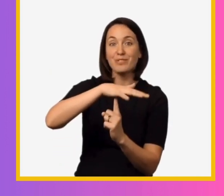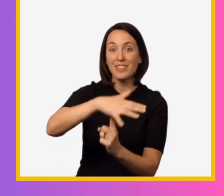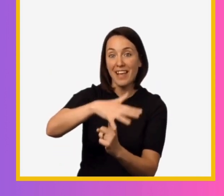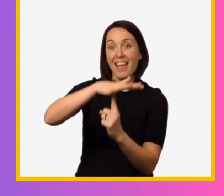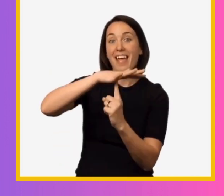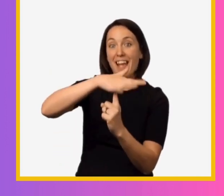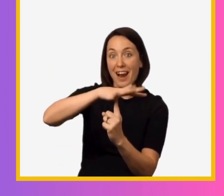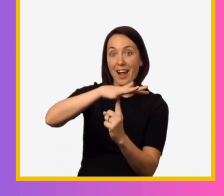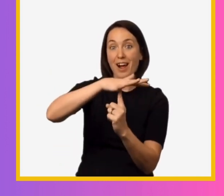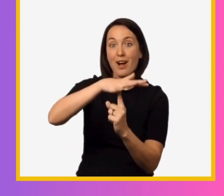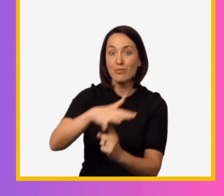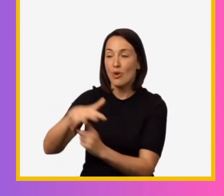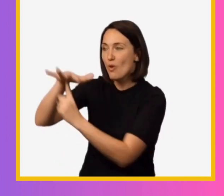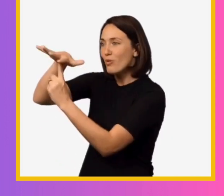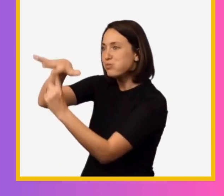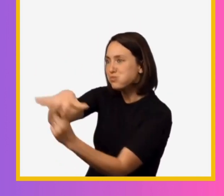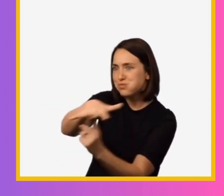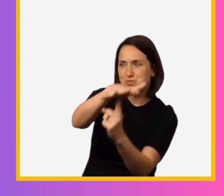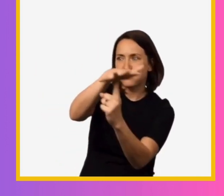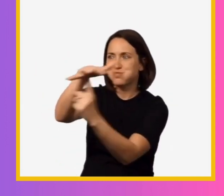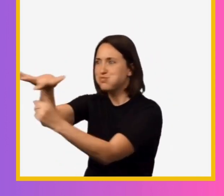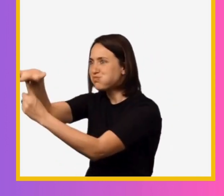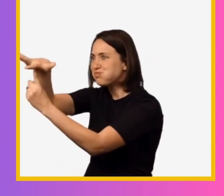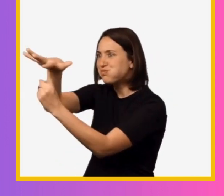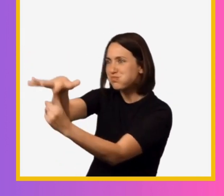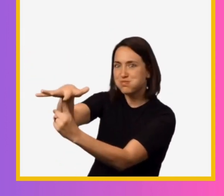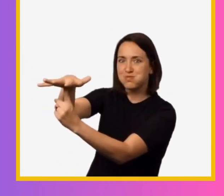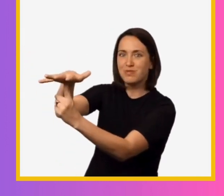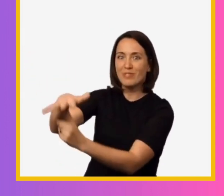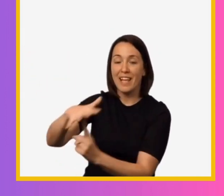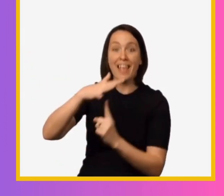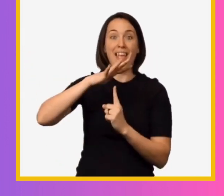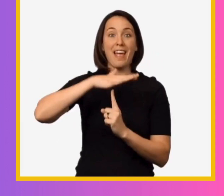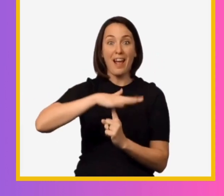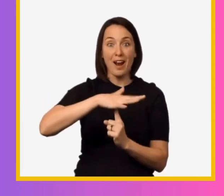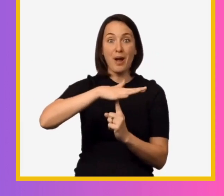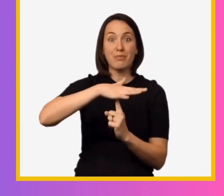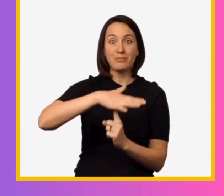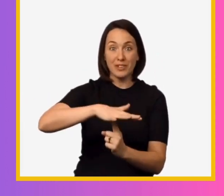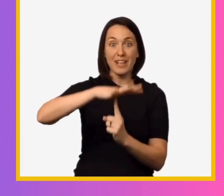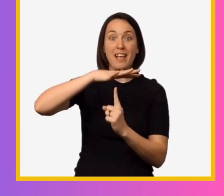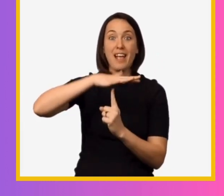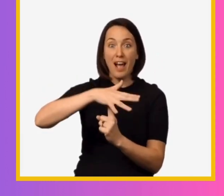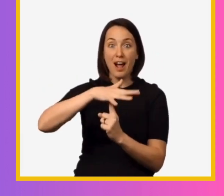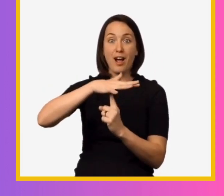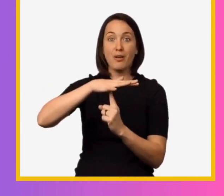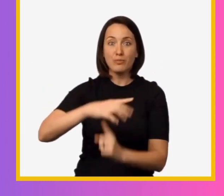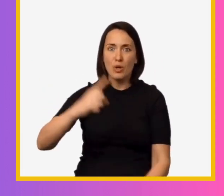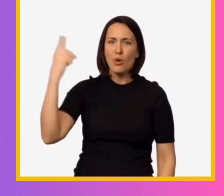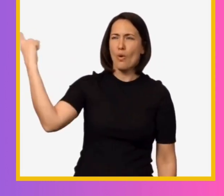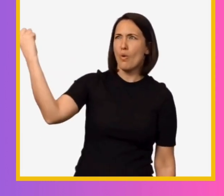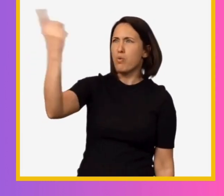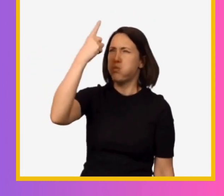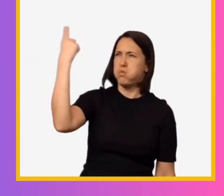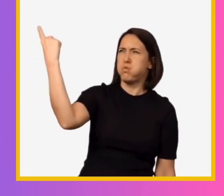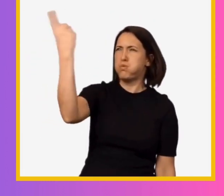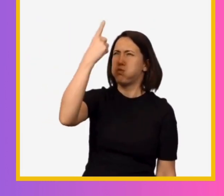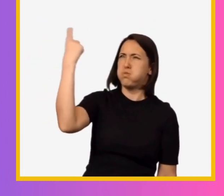Helicopter, helicopter, hover, hover, hover. Helicopter, helicopter, spin,